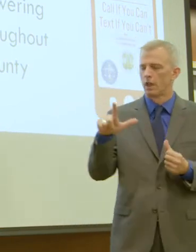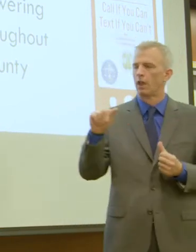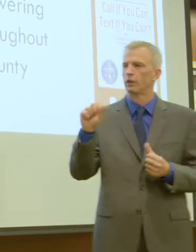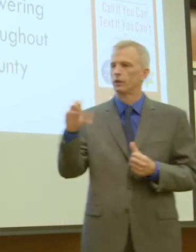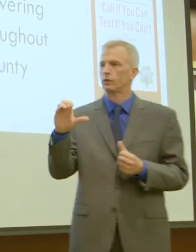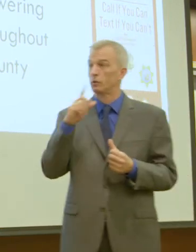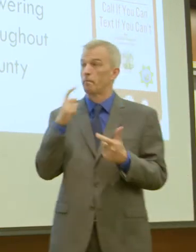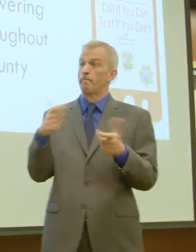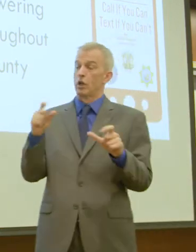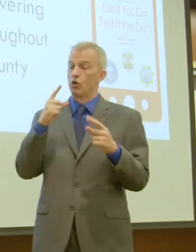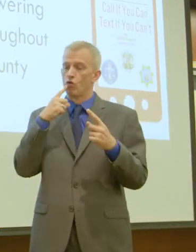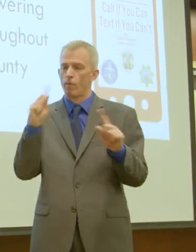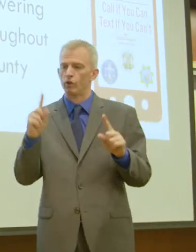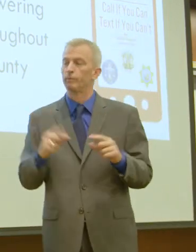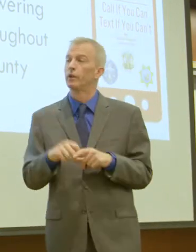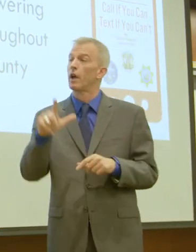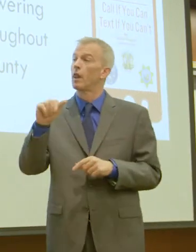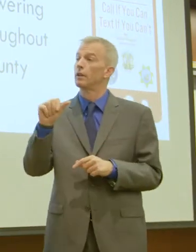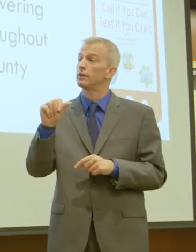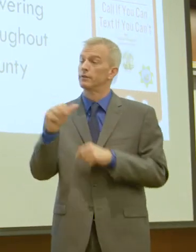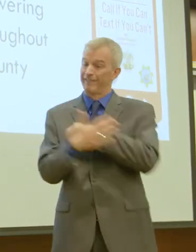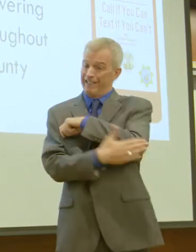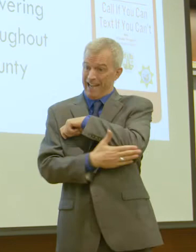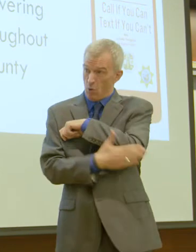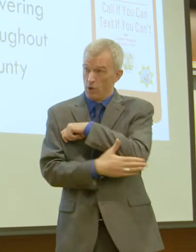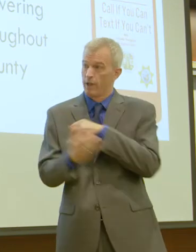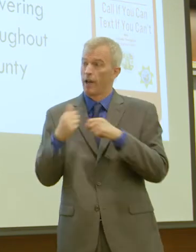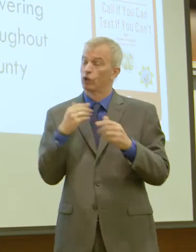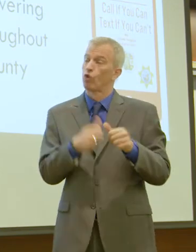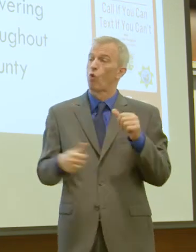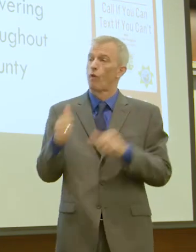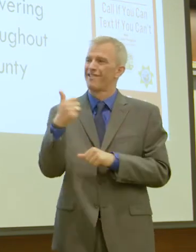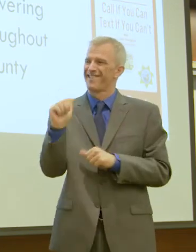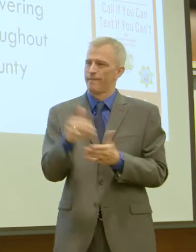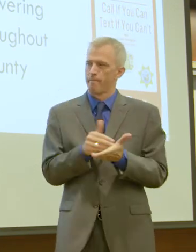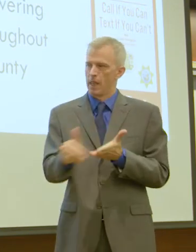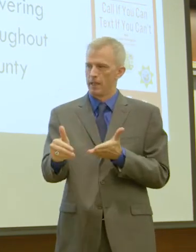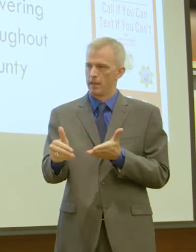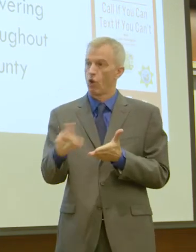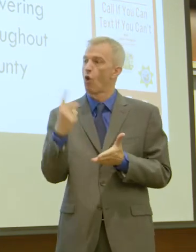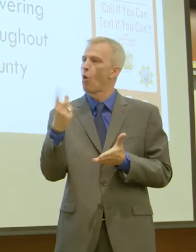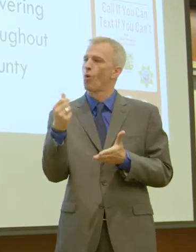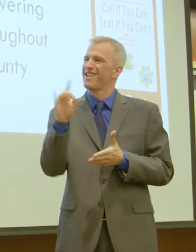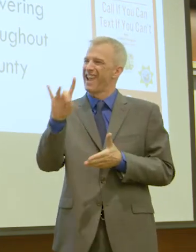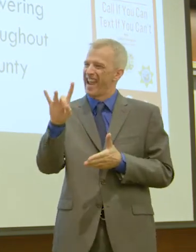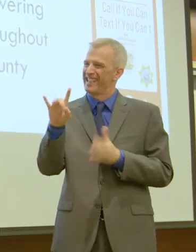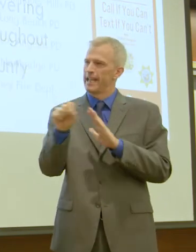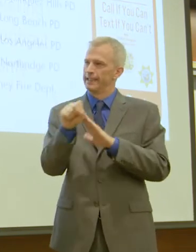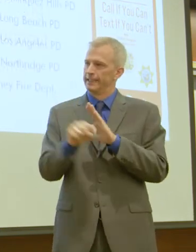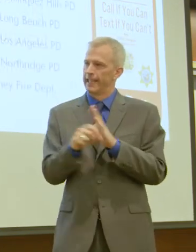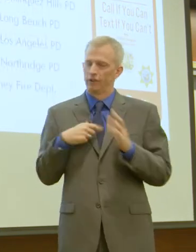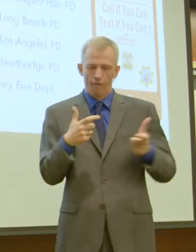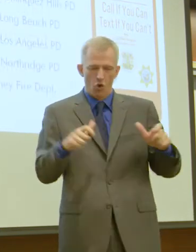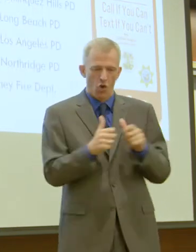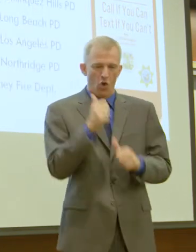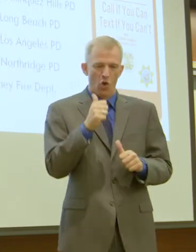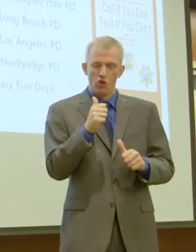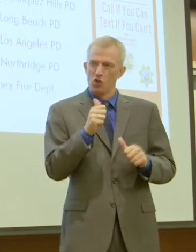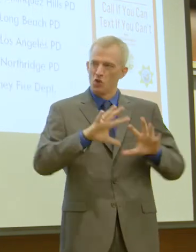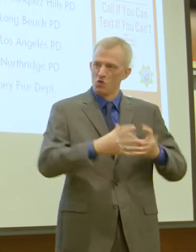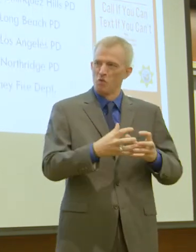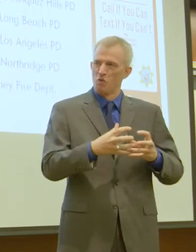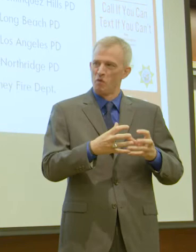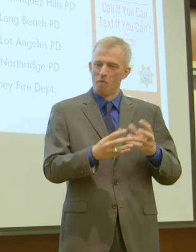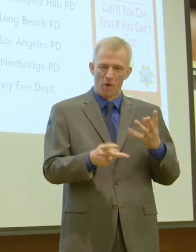Los Angeles County has a population of over 10 million. Only eight states have a larger population than our county. Los Angeles